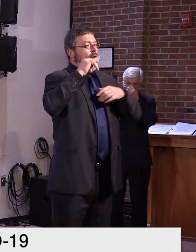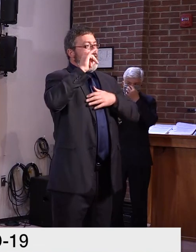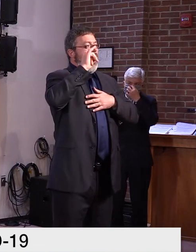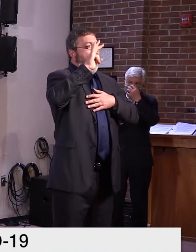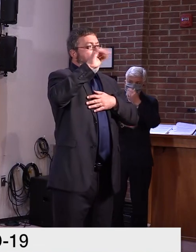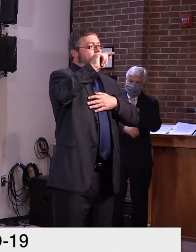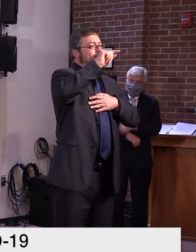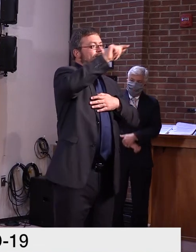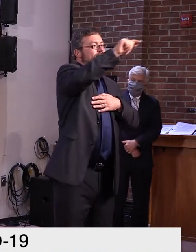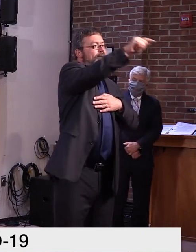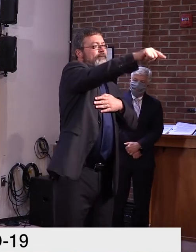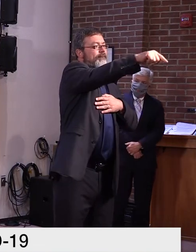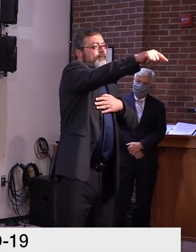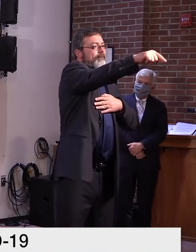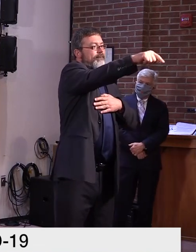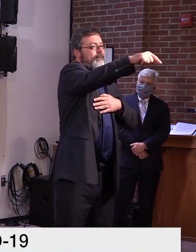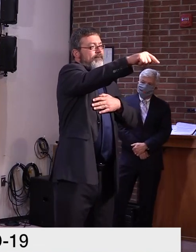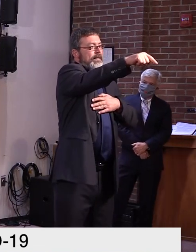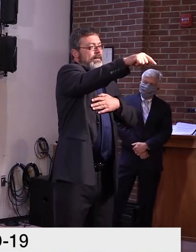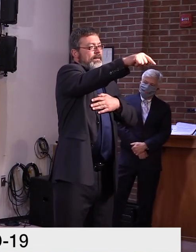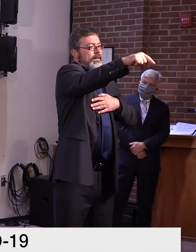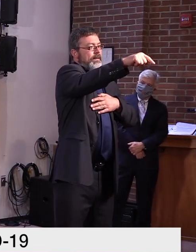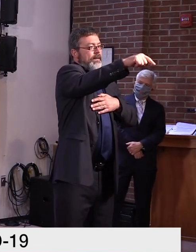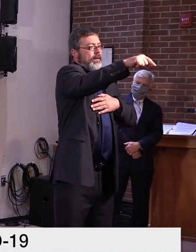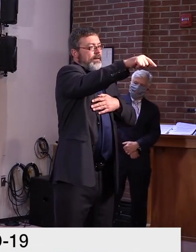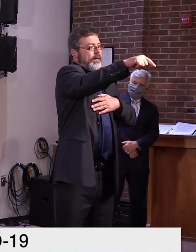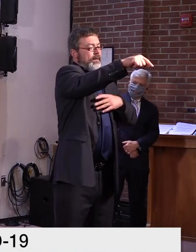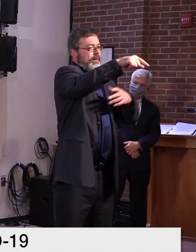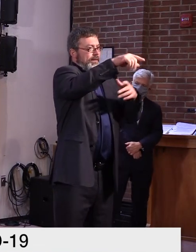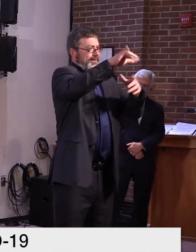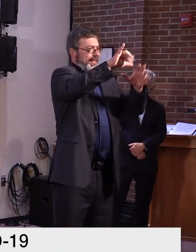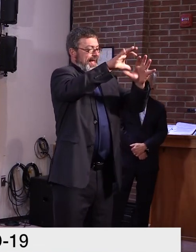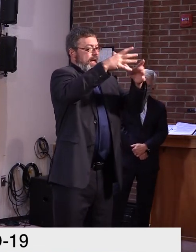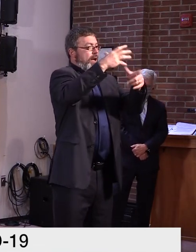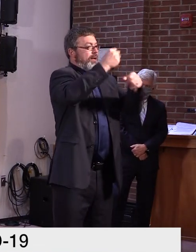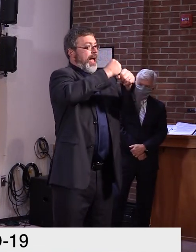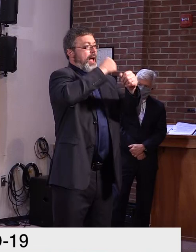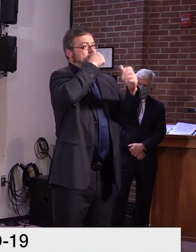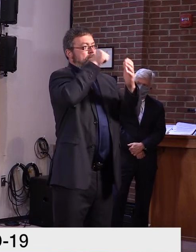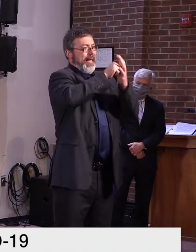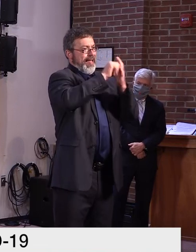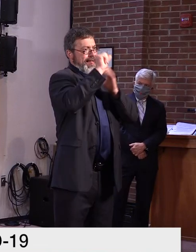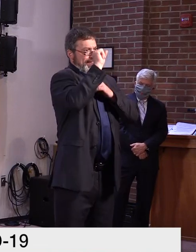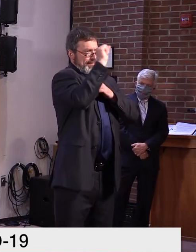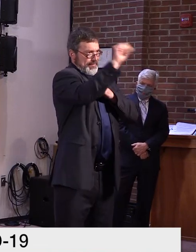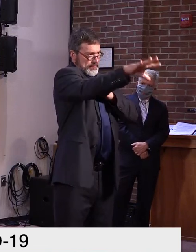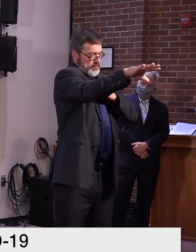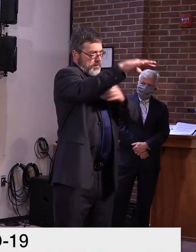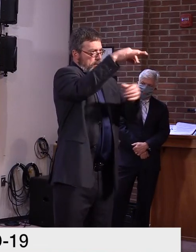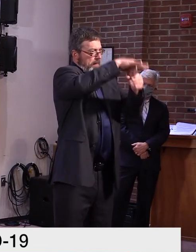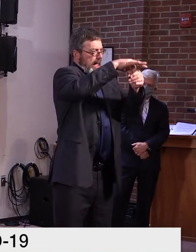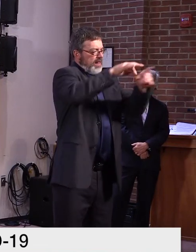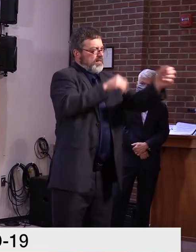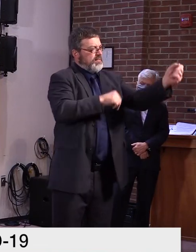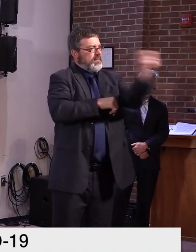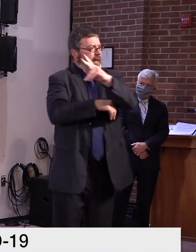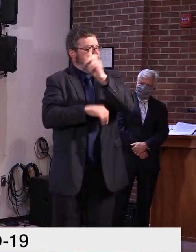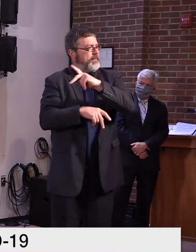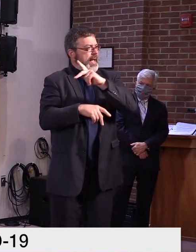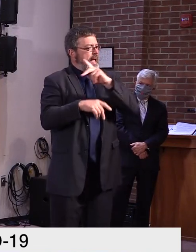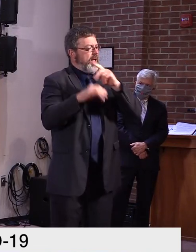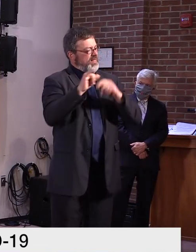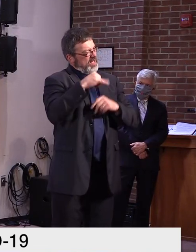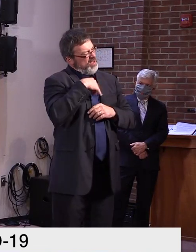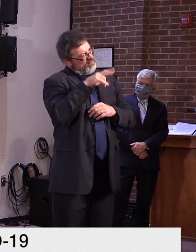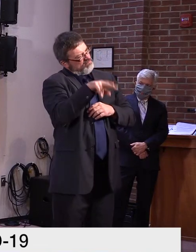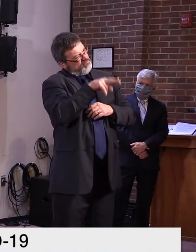I think that's a problematic area. Um, so we'll see what happens. But, again, from my standpoint, I, I thought they did a tremendous job,